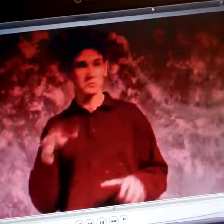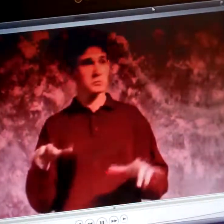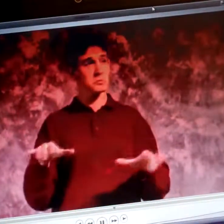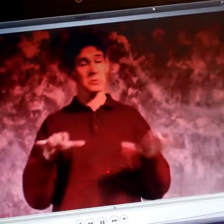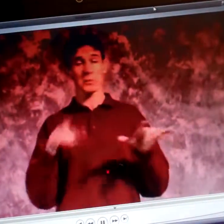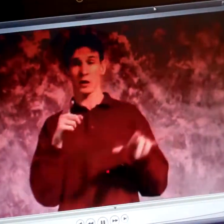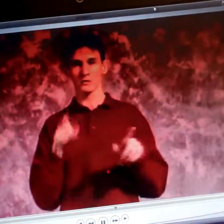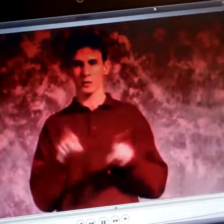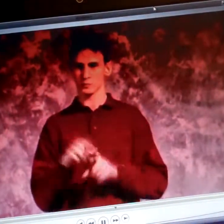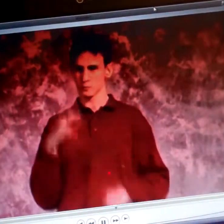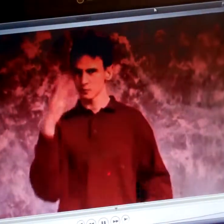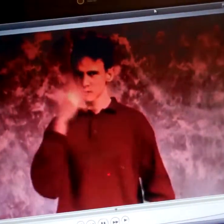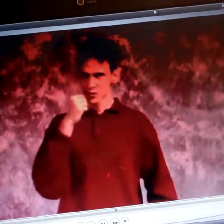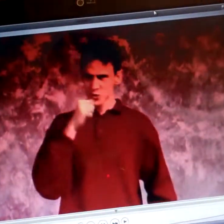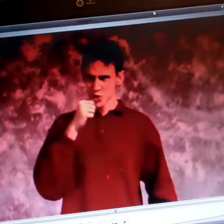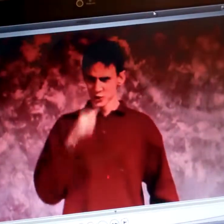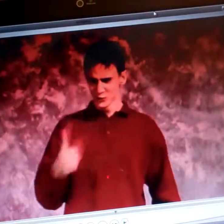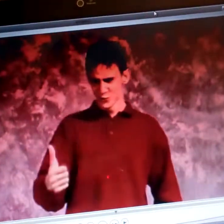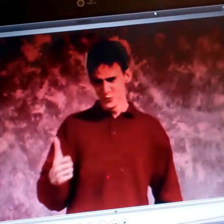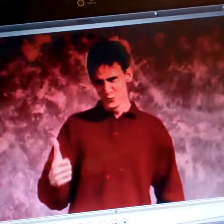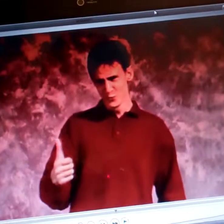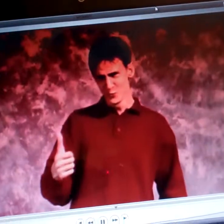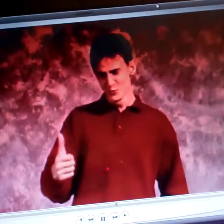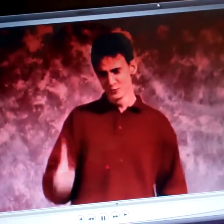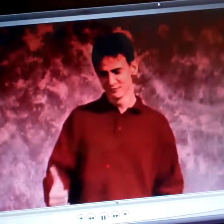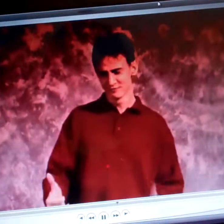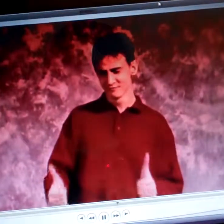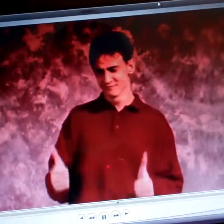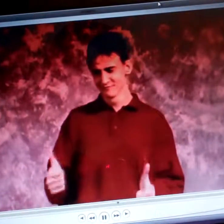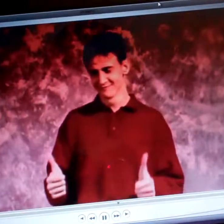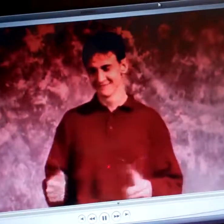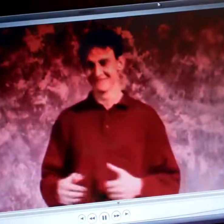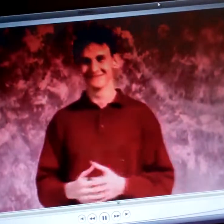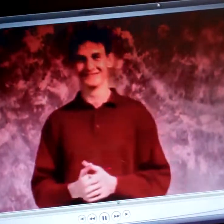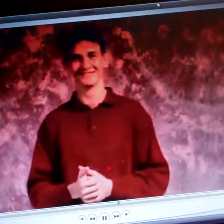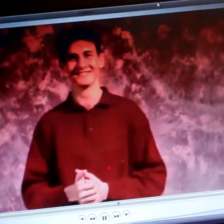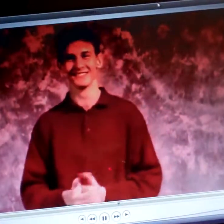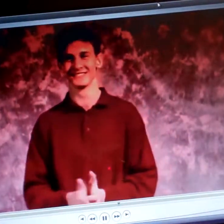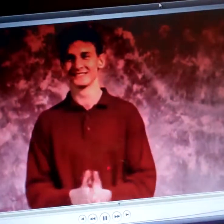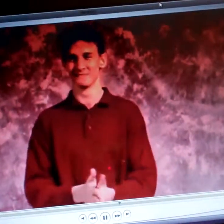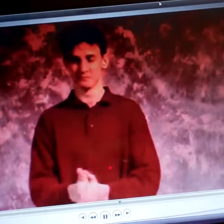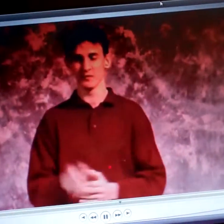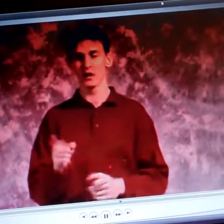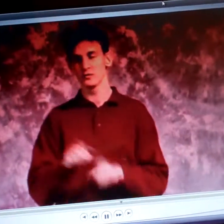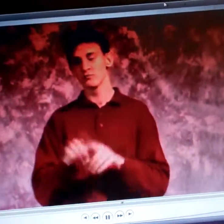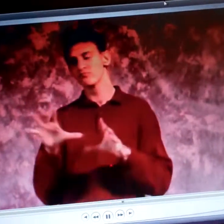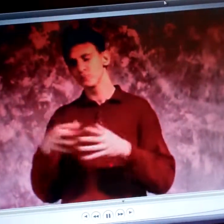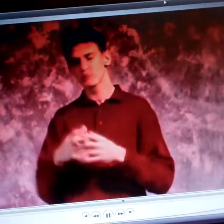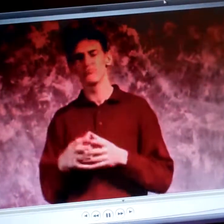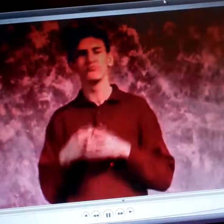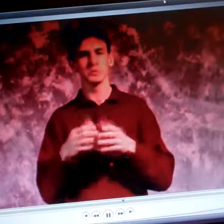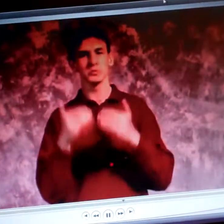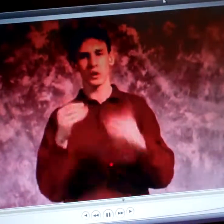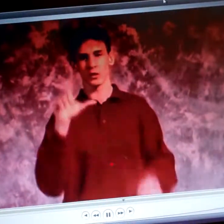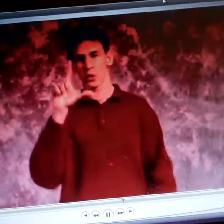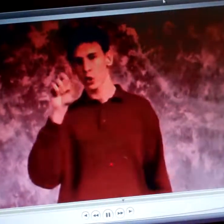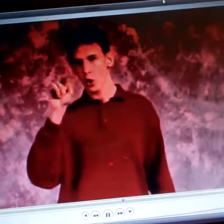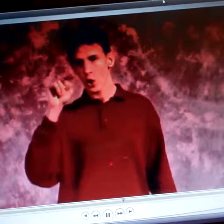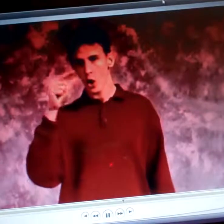And we saw so many teenagers. And most of them were here. And there were some really nice looking girls there, too.